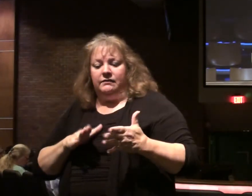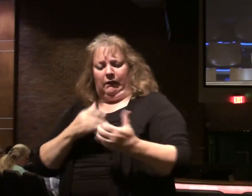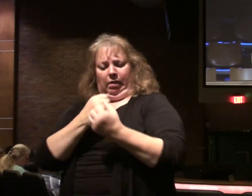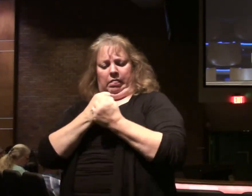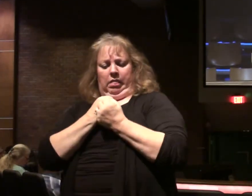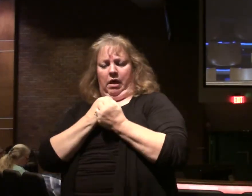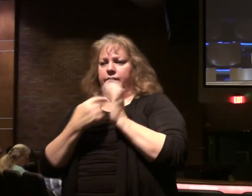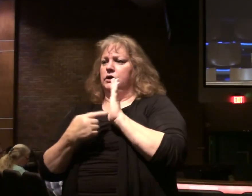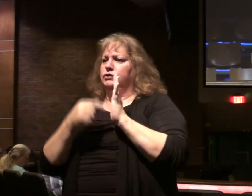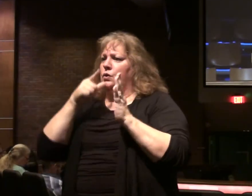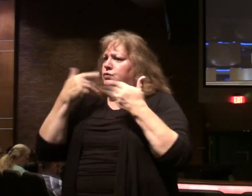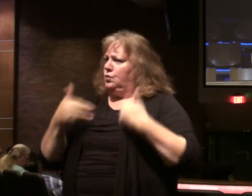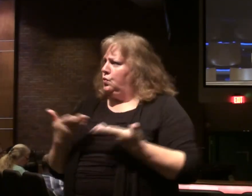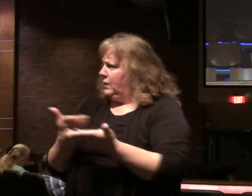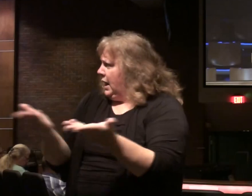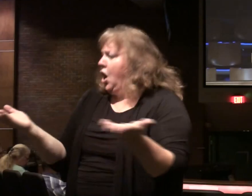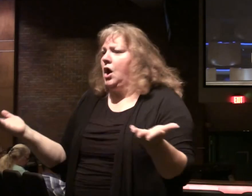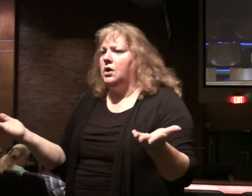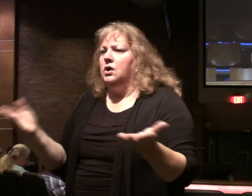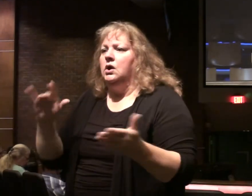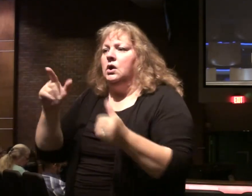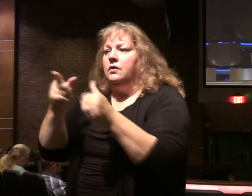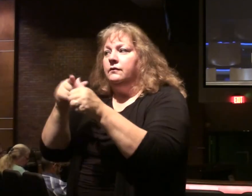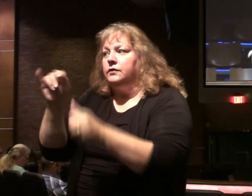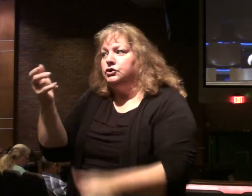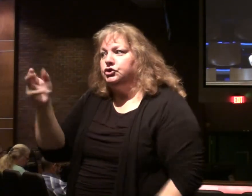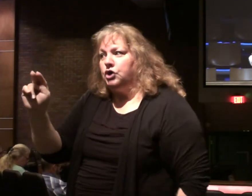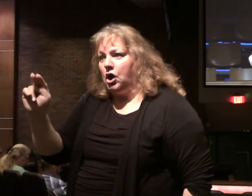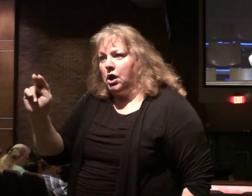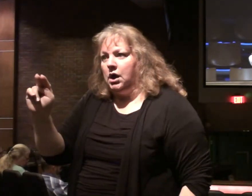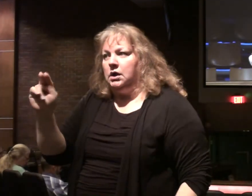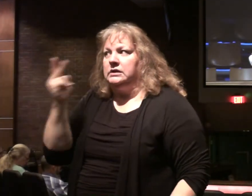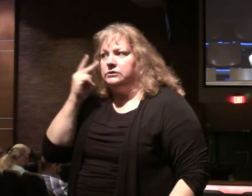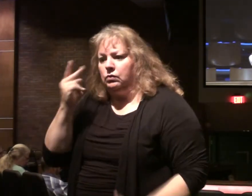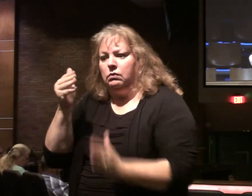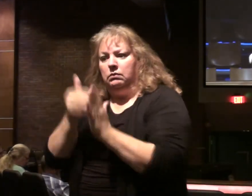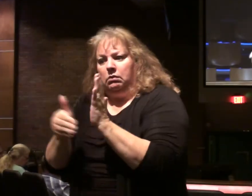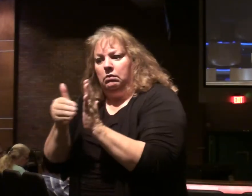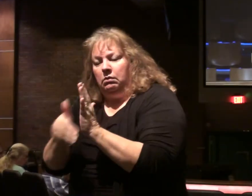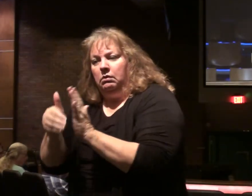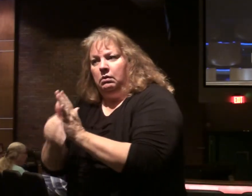defining mark of who we are. 1 John. You see that again and again and again.